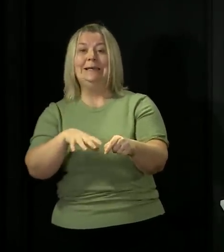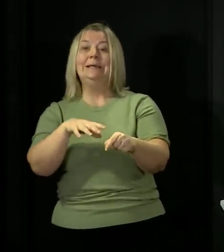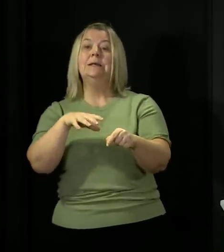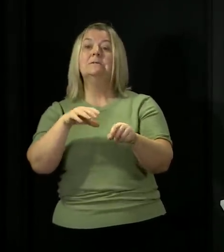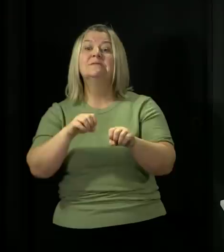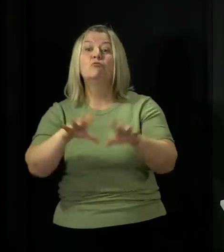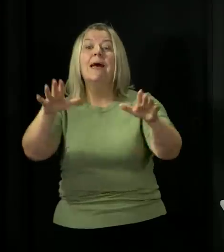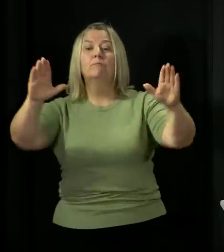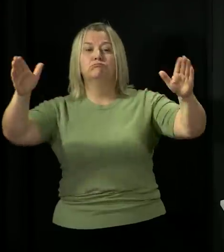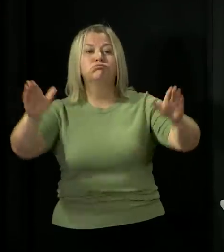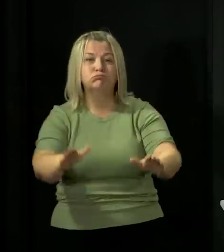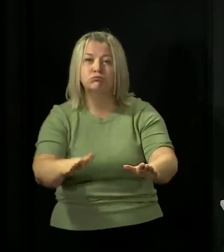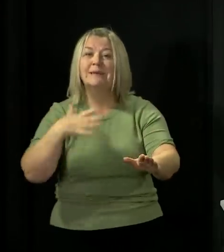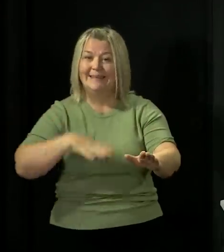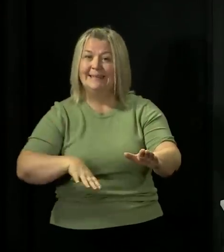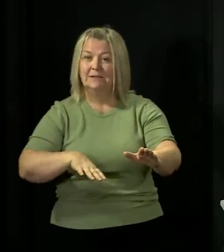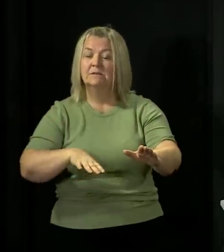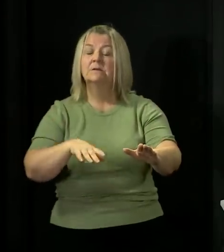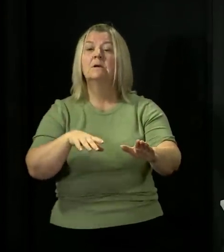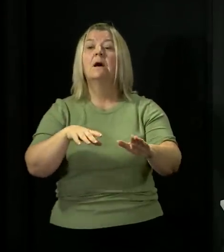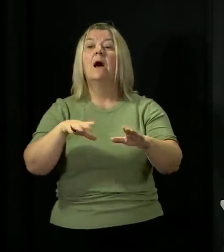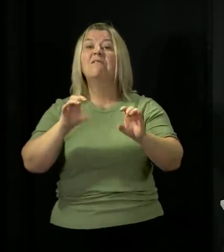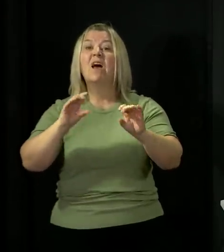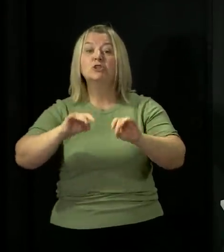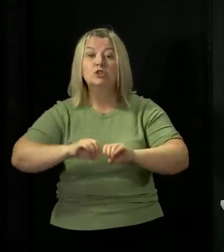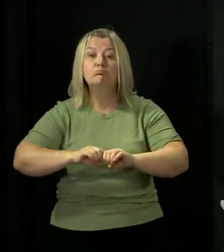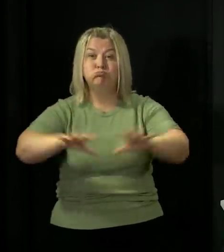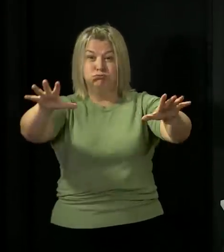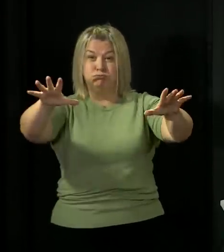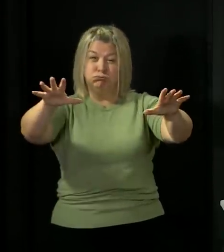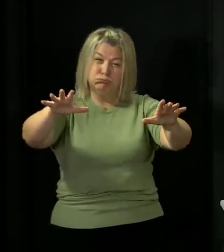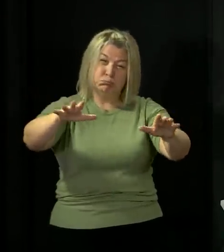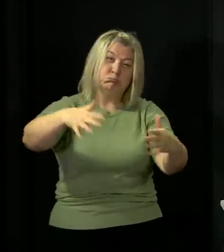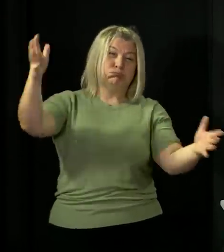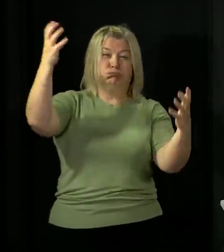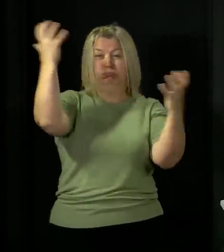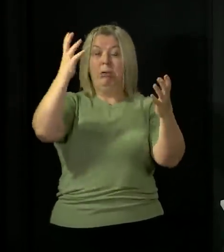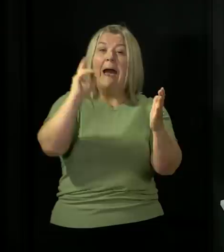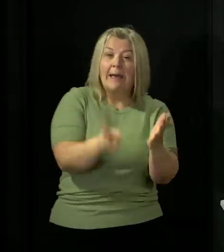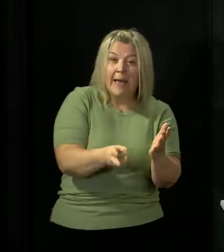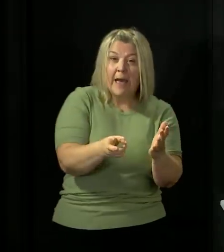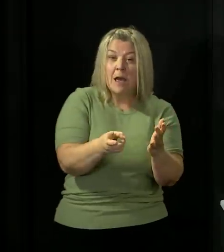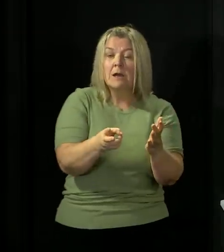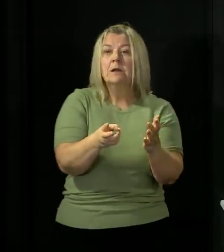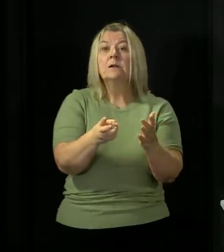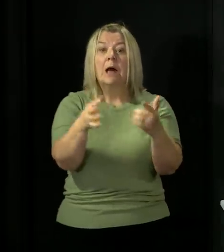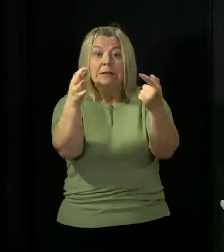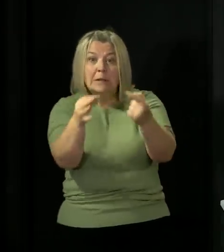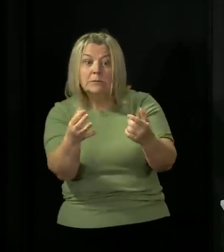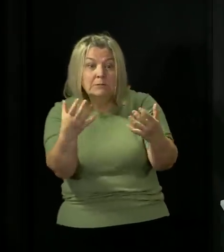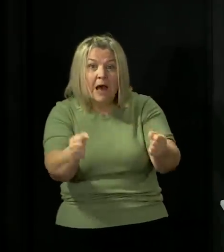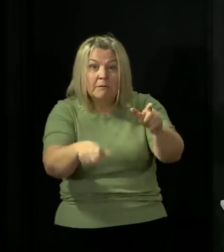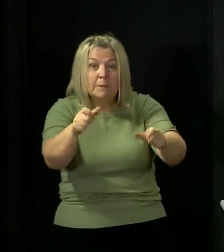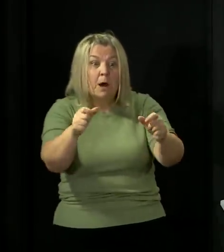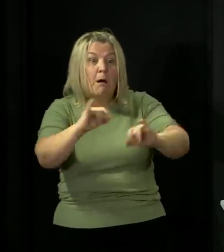a level as possible. If infection rates are too high or if they get too high again in the future the number of people with symptoms and who will need